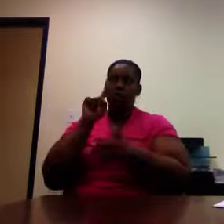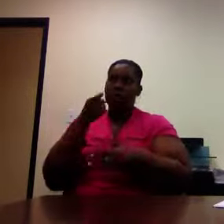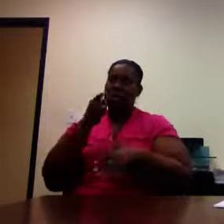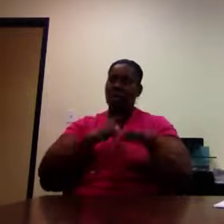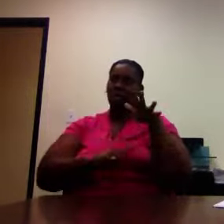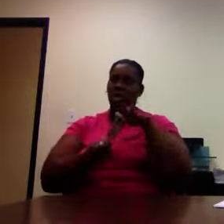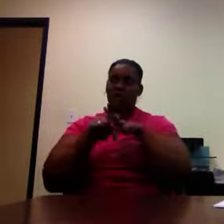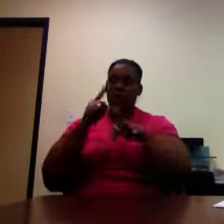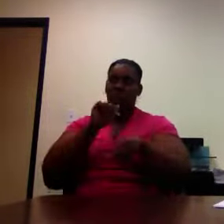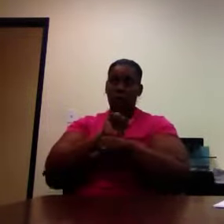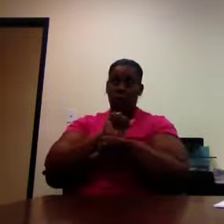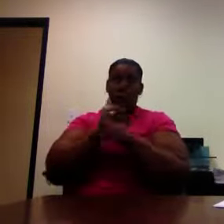Before 9 o'clock.